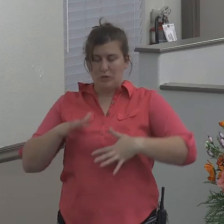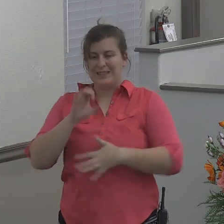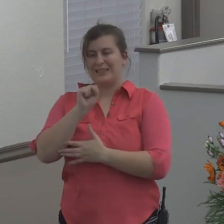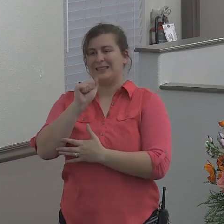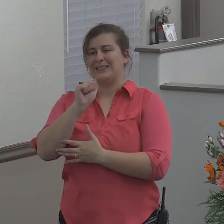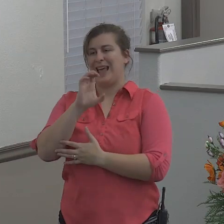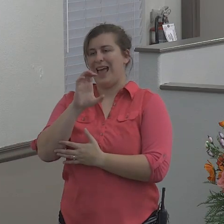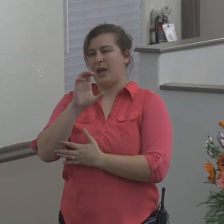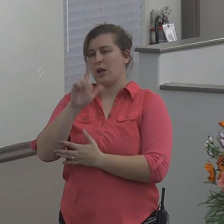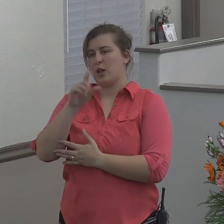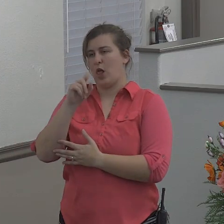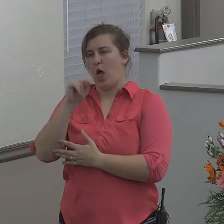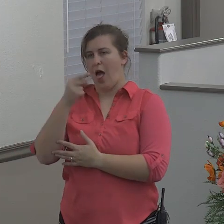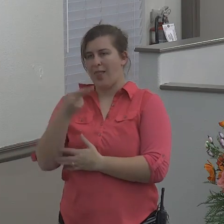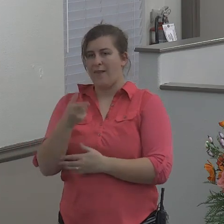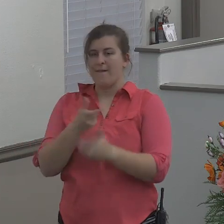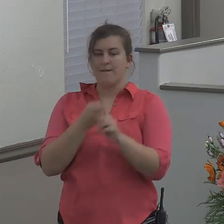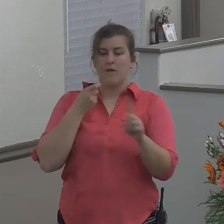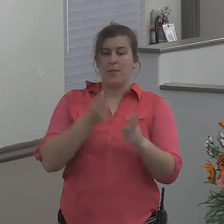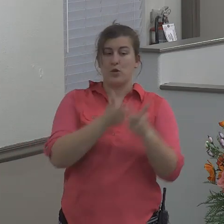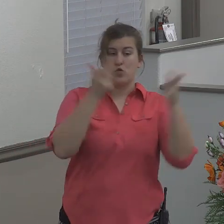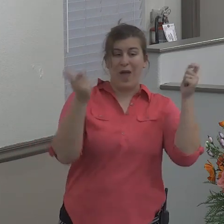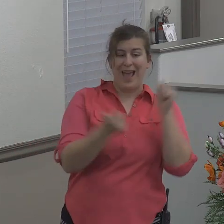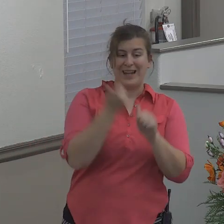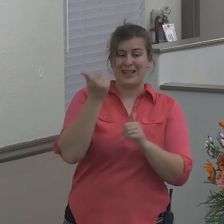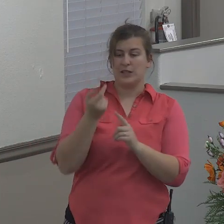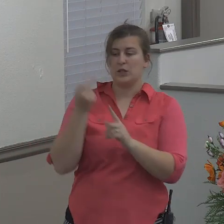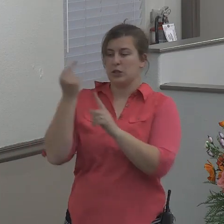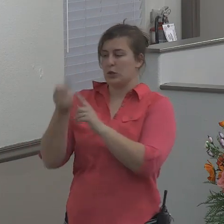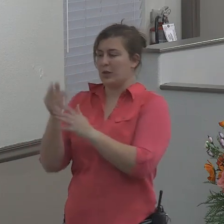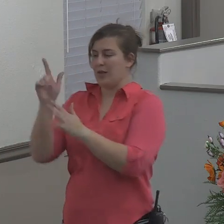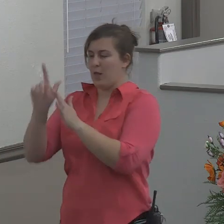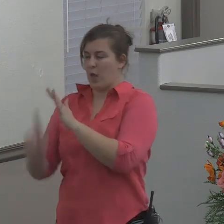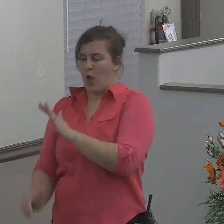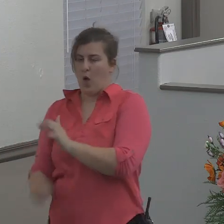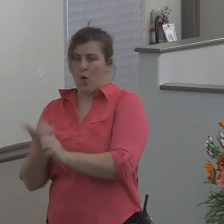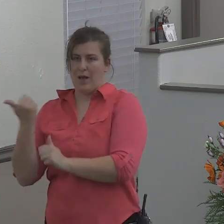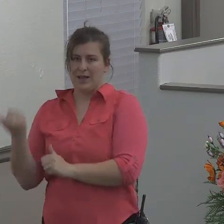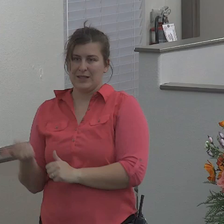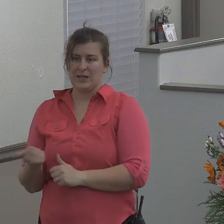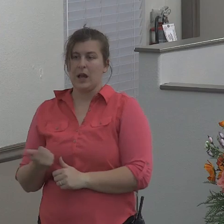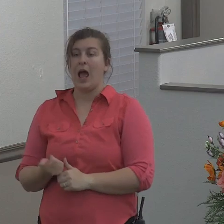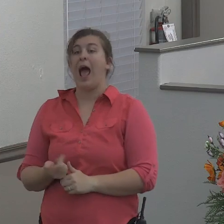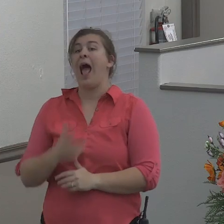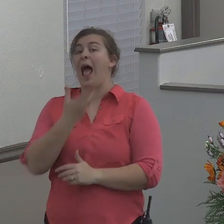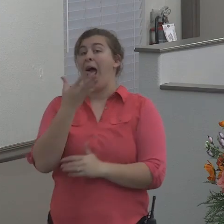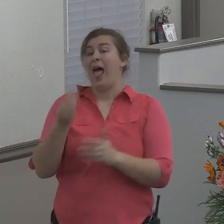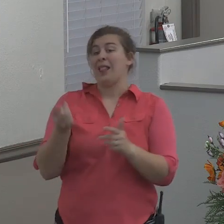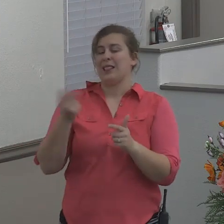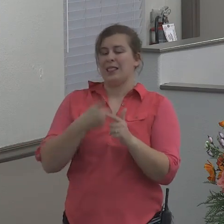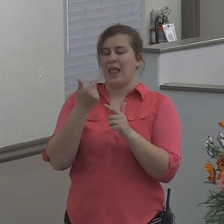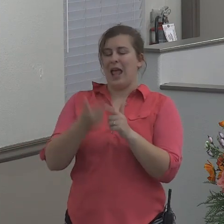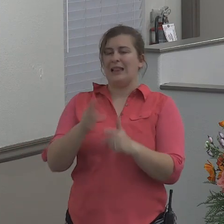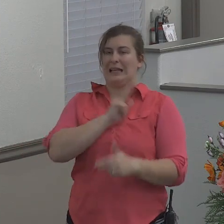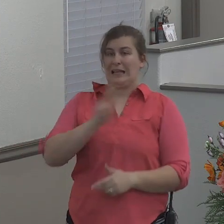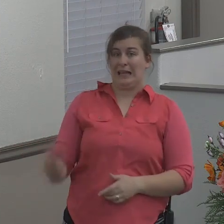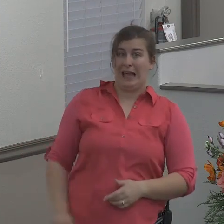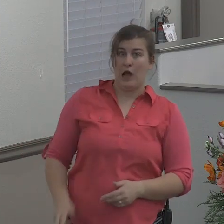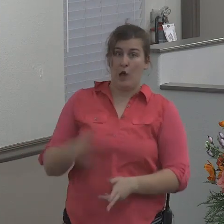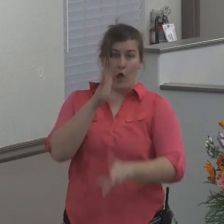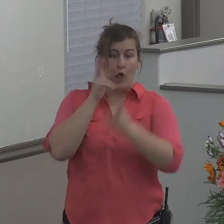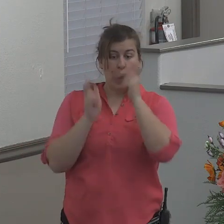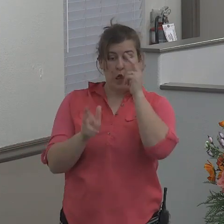of them even to the least of them. For the word came unto the king of Nineveh and he arose from his